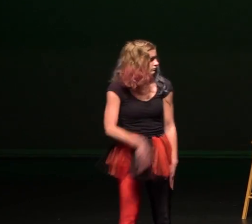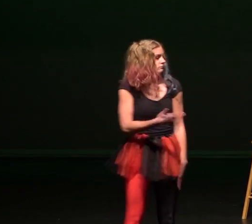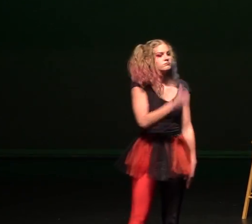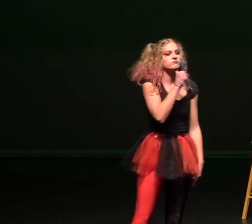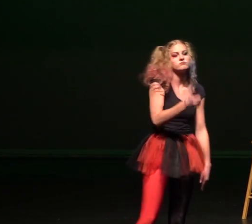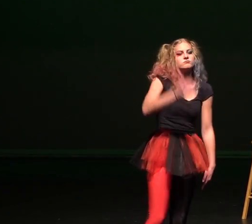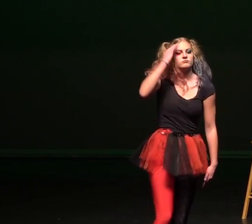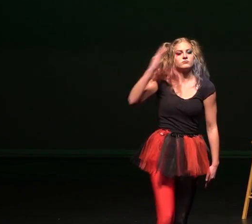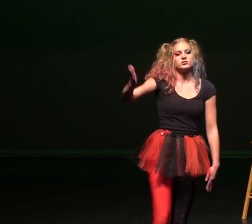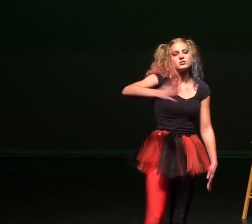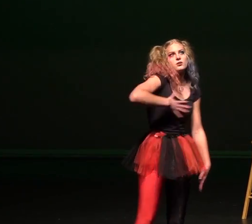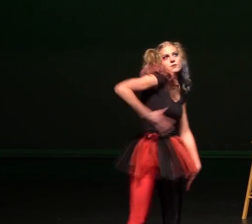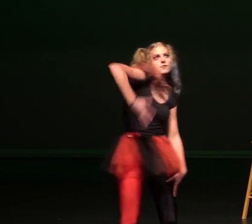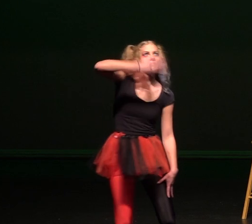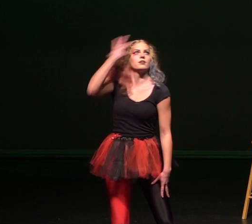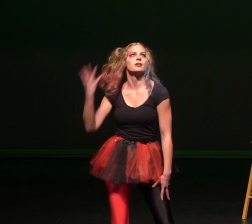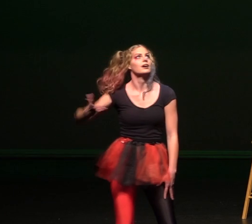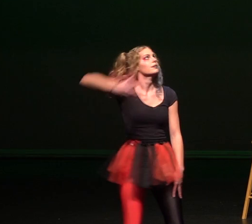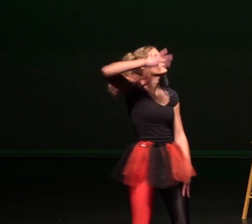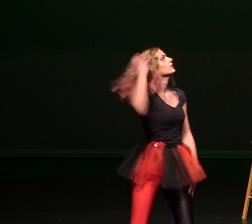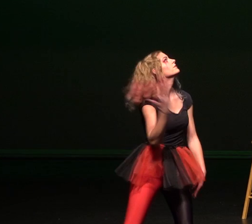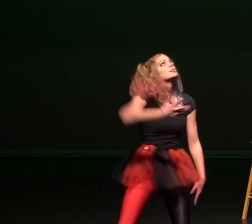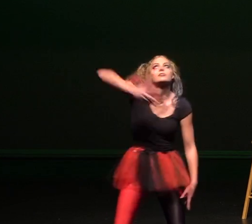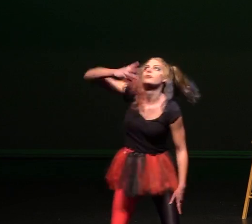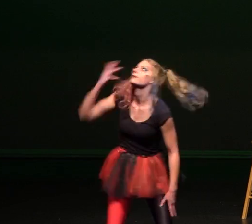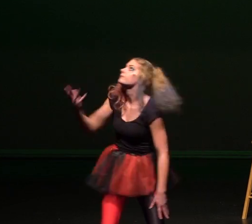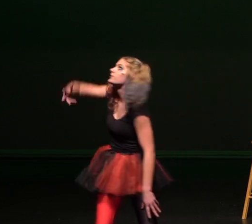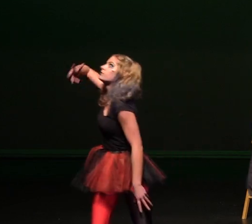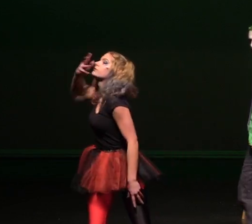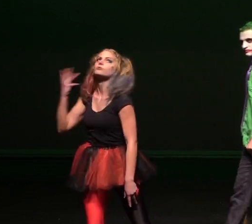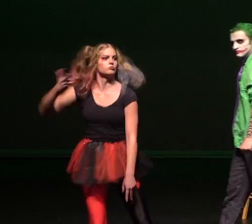You don't know the half of the abuse